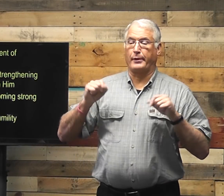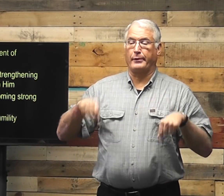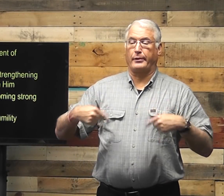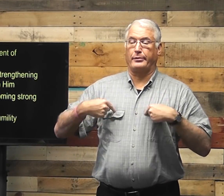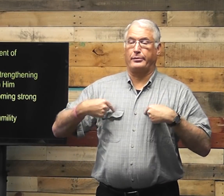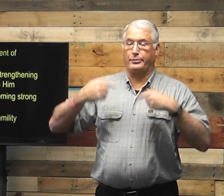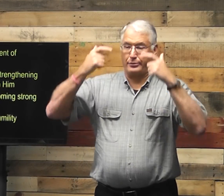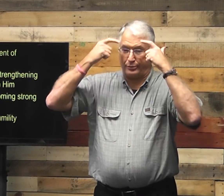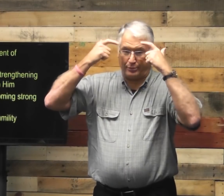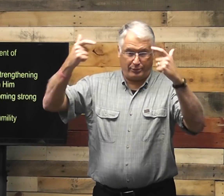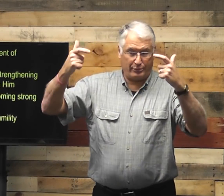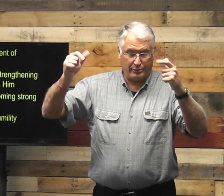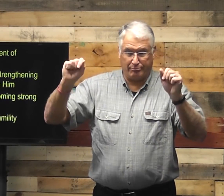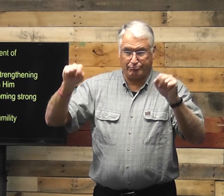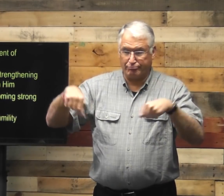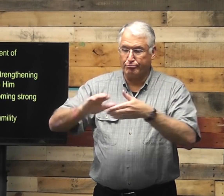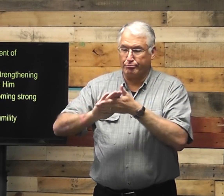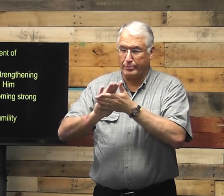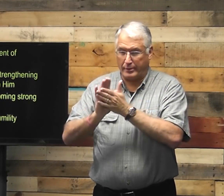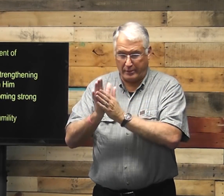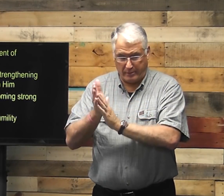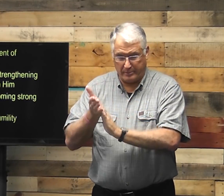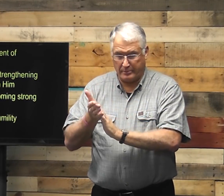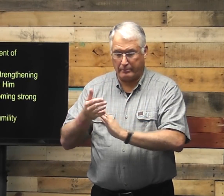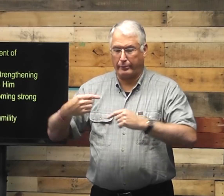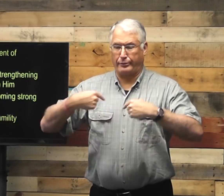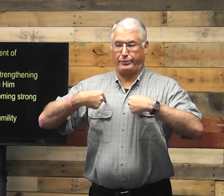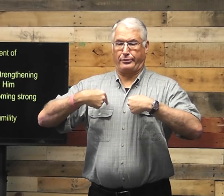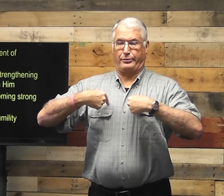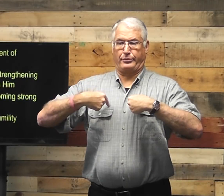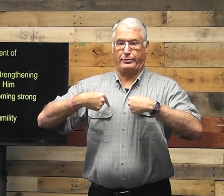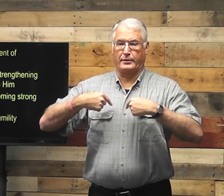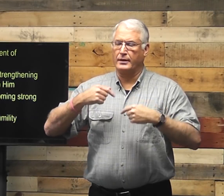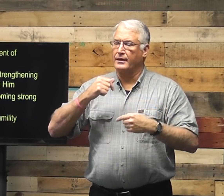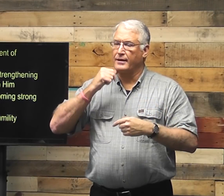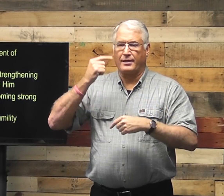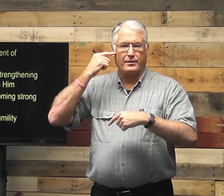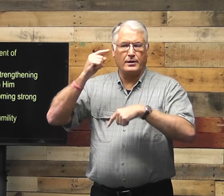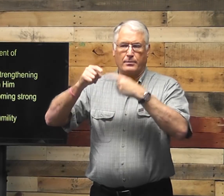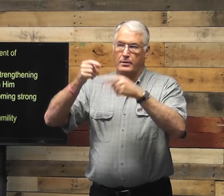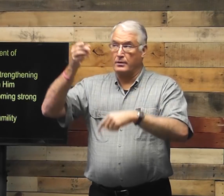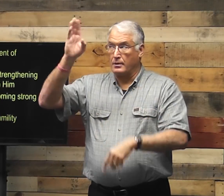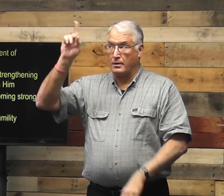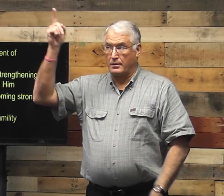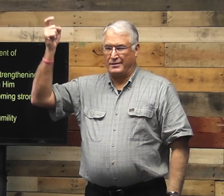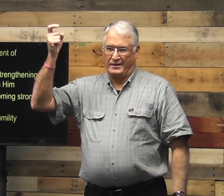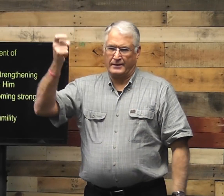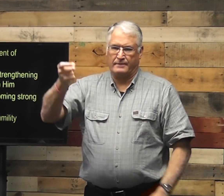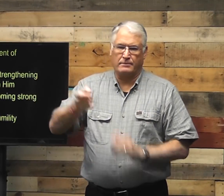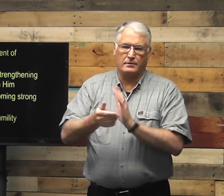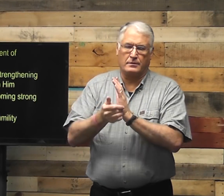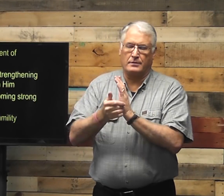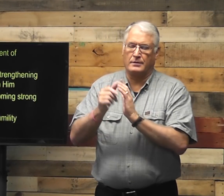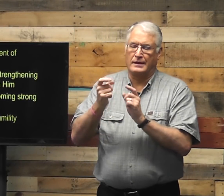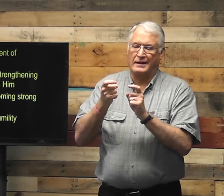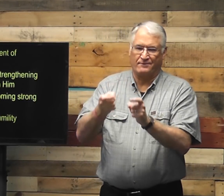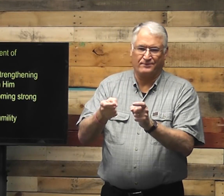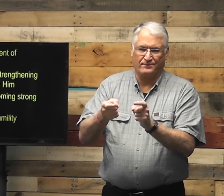Me, me, me. You know, thinking that it's me. Arrogant. Not thinking about God. That he